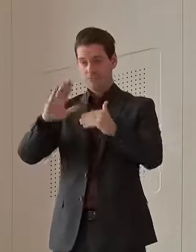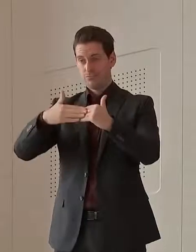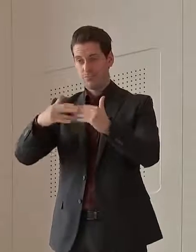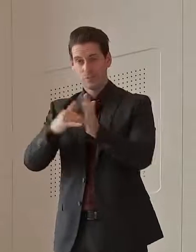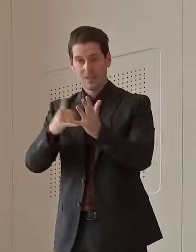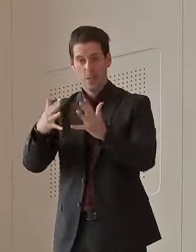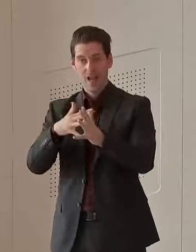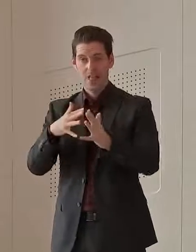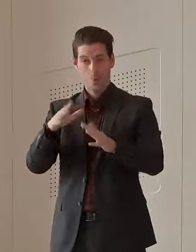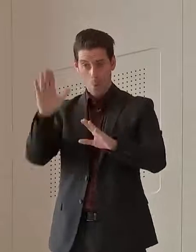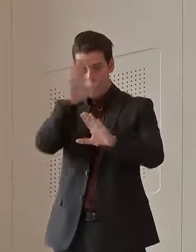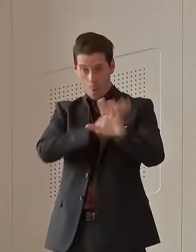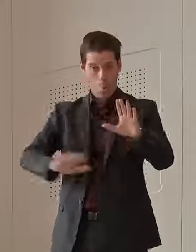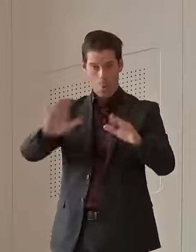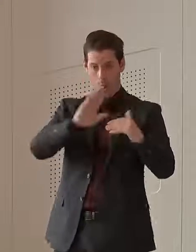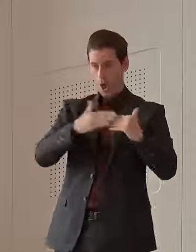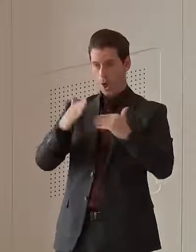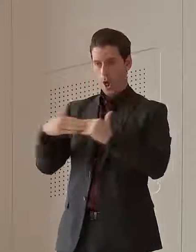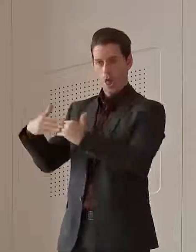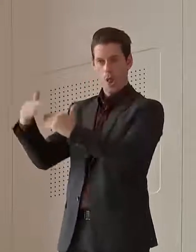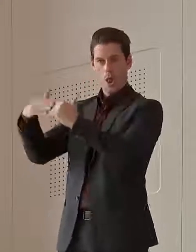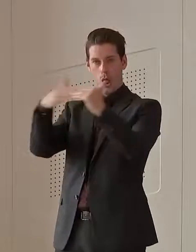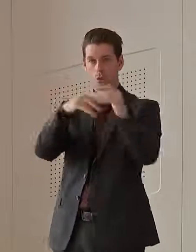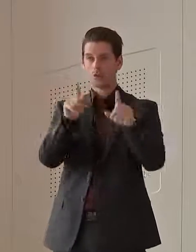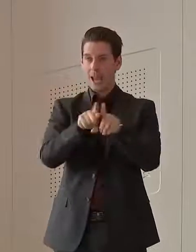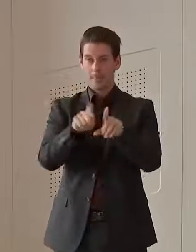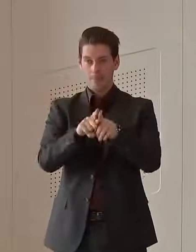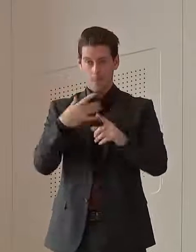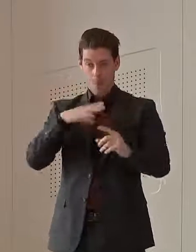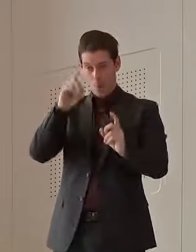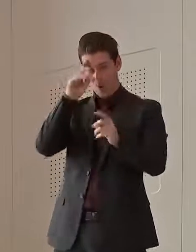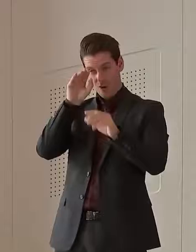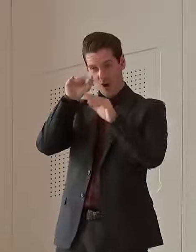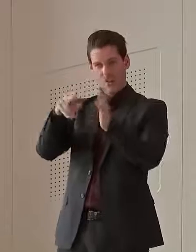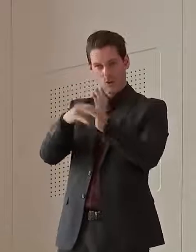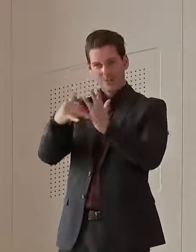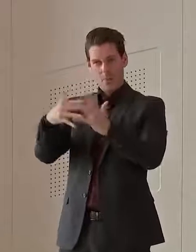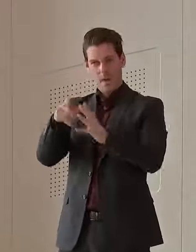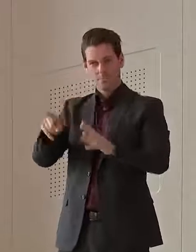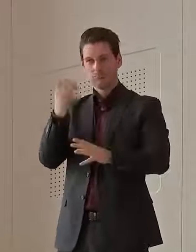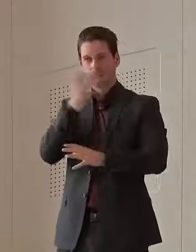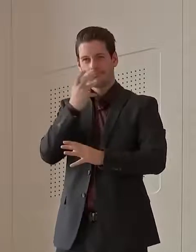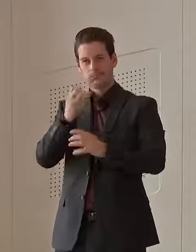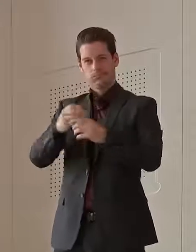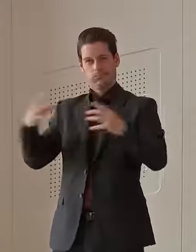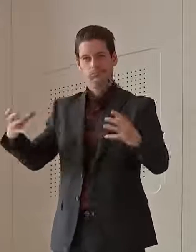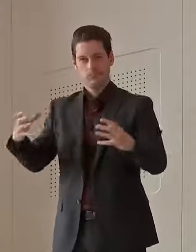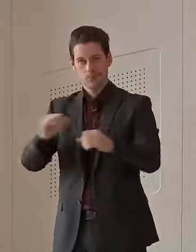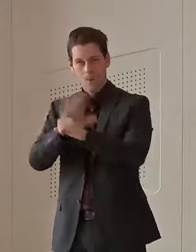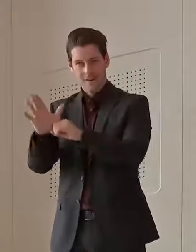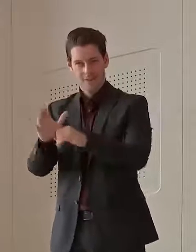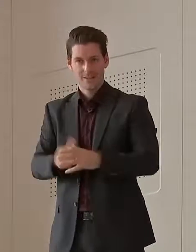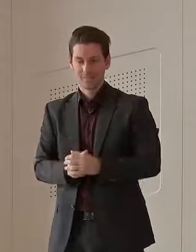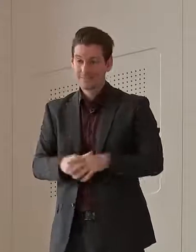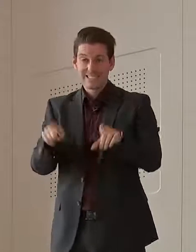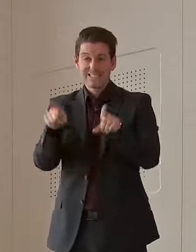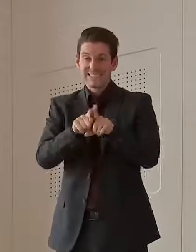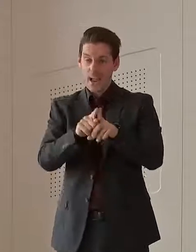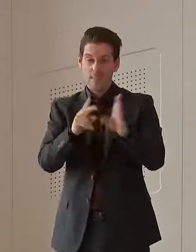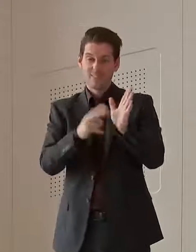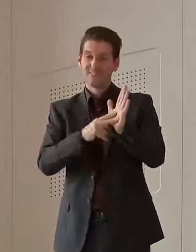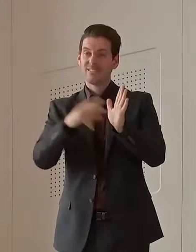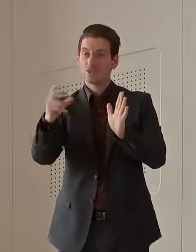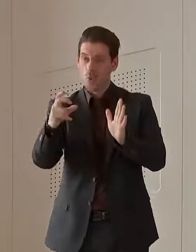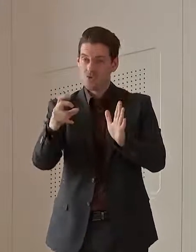And I think every other state and territory has got a border closure with New South Wales because of the current outbreak. And if remember, we did exactly the same thing when Victoria had that